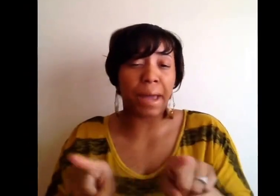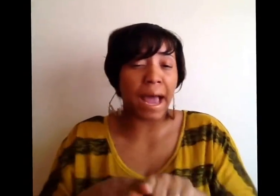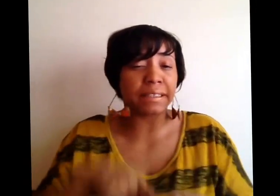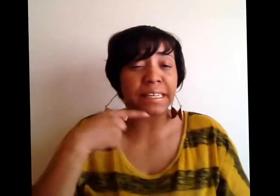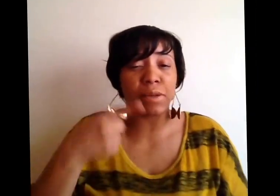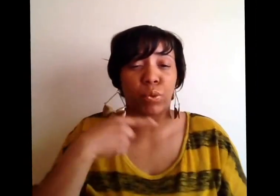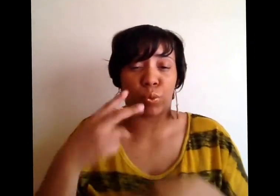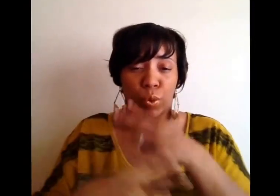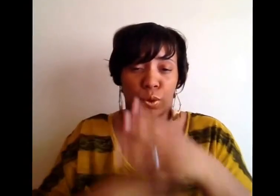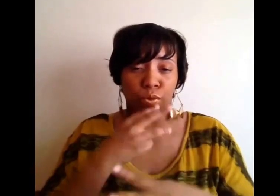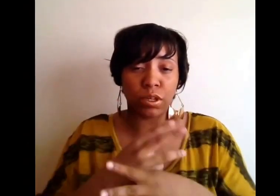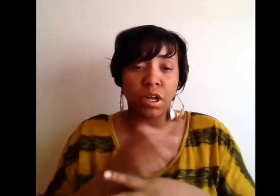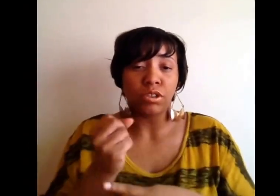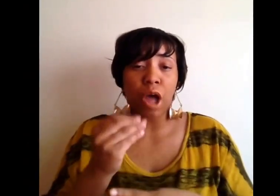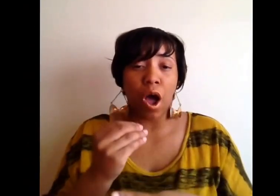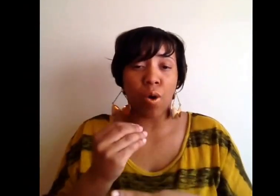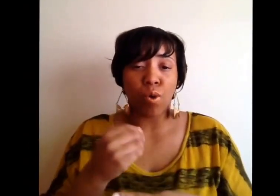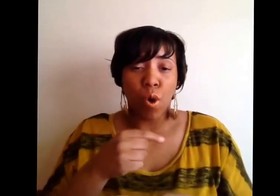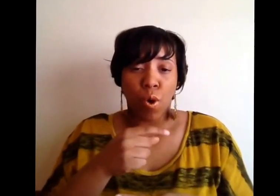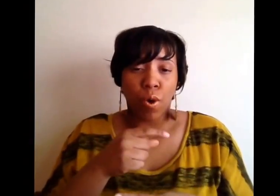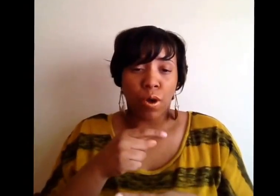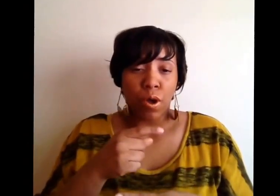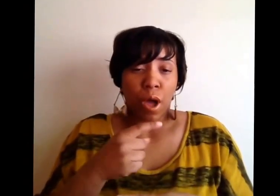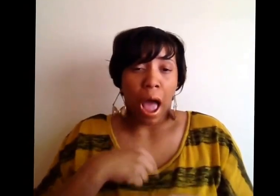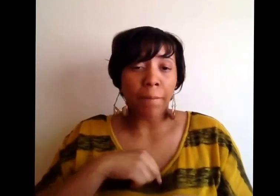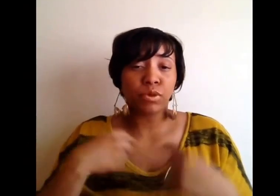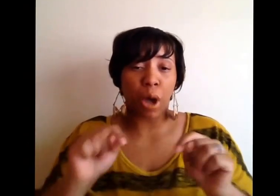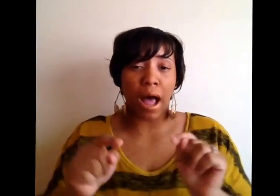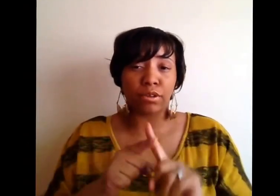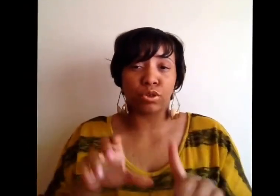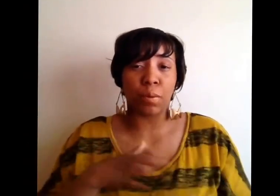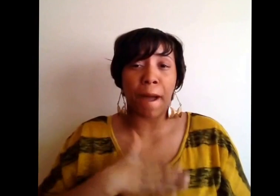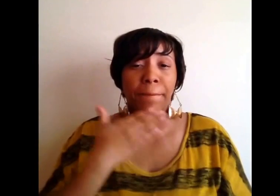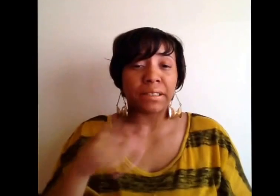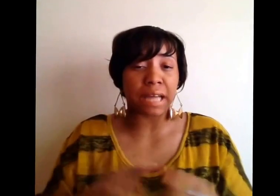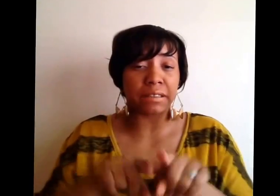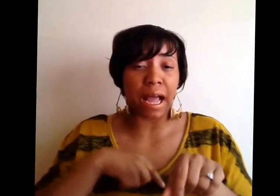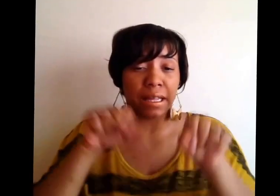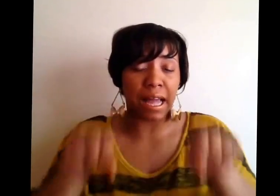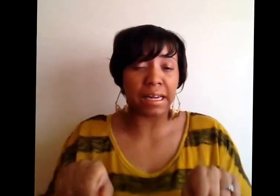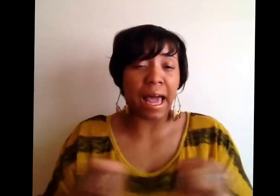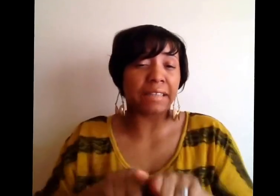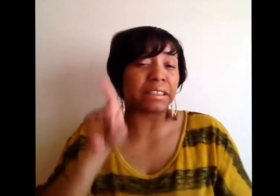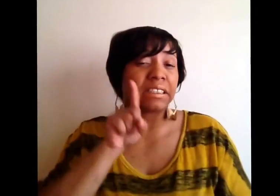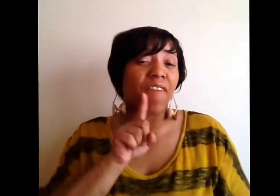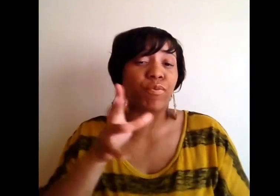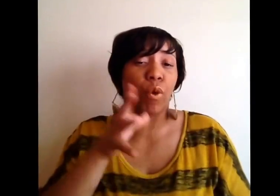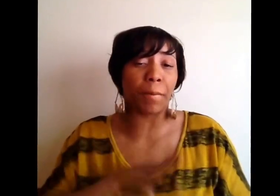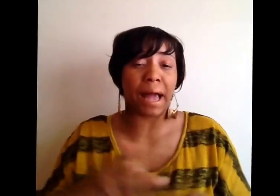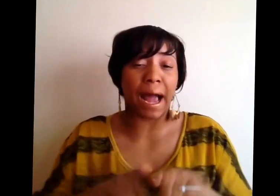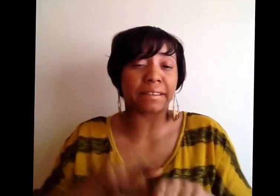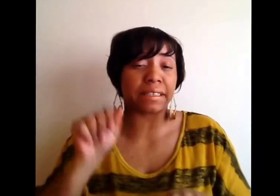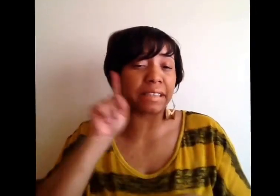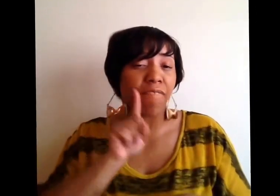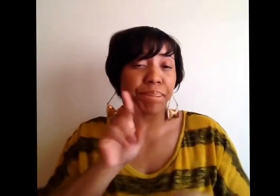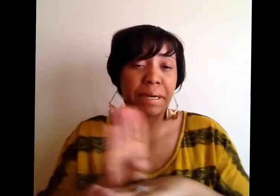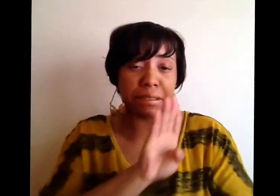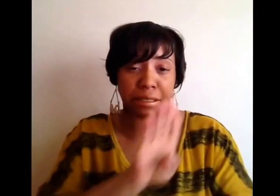as here anymore. So I'm trying to do my best as I can as a deaf woman, as a deaf business